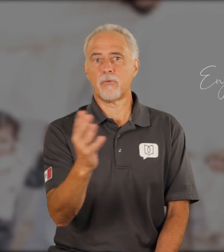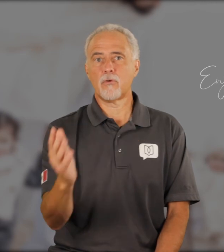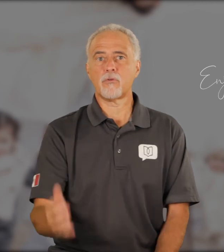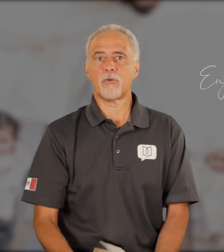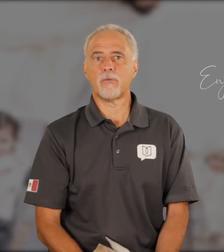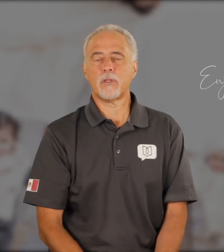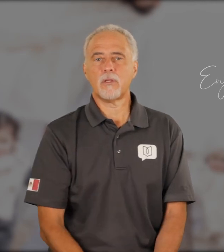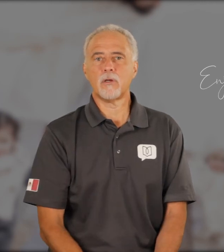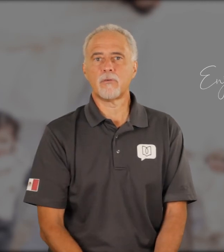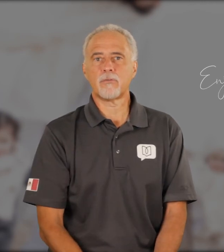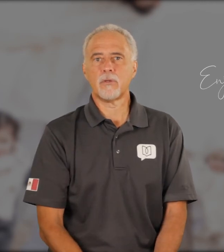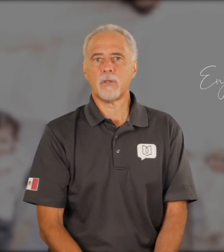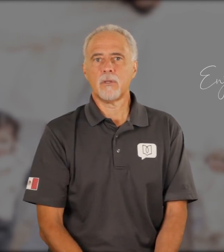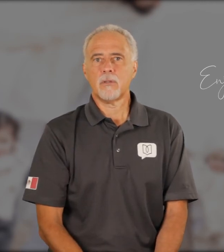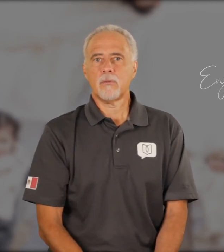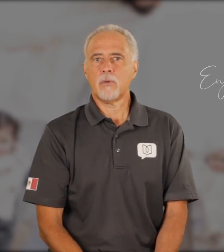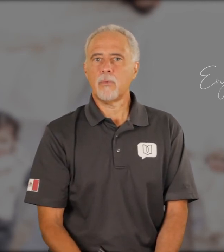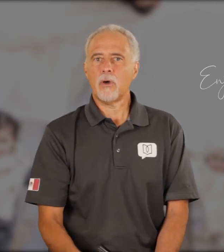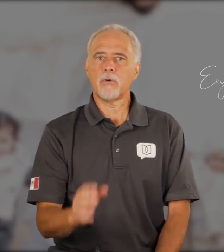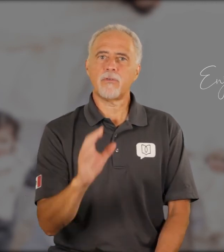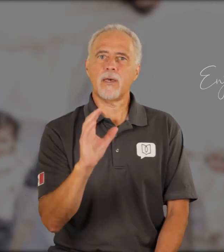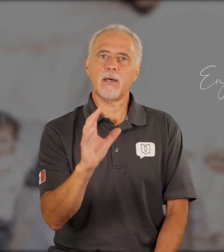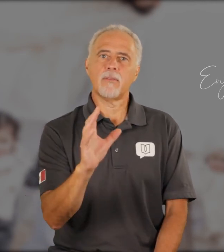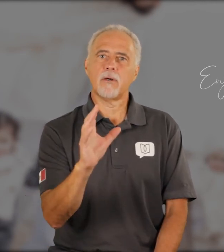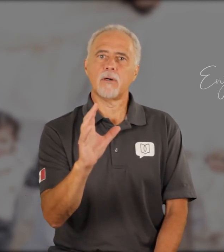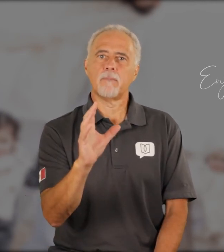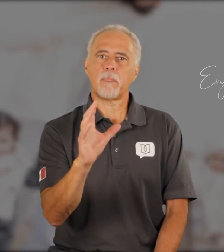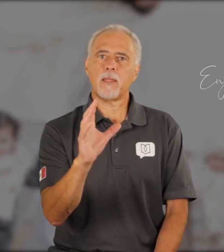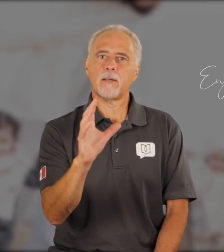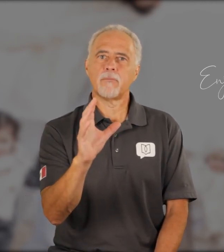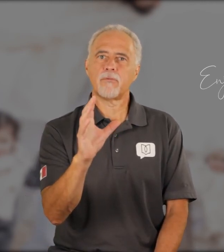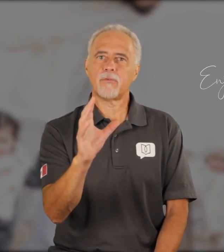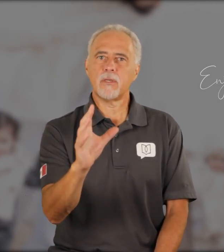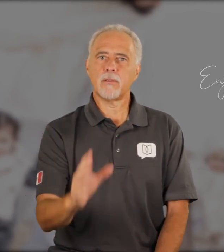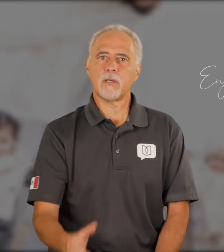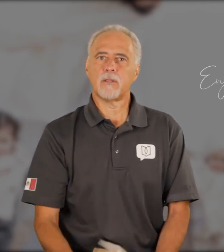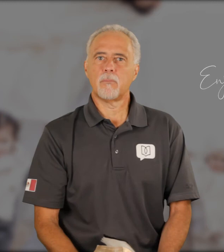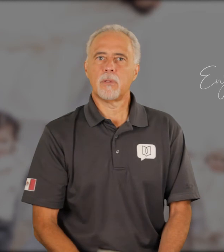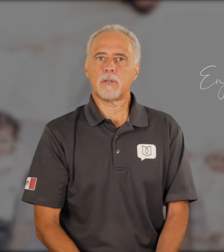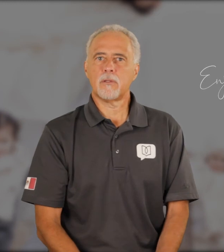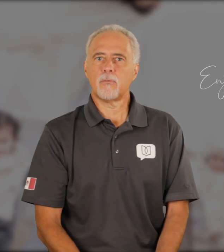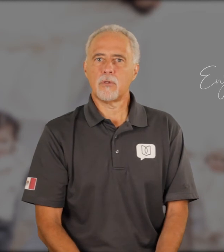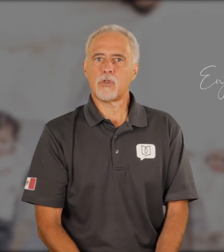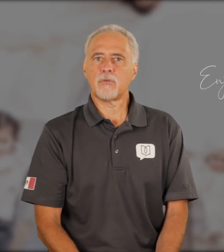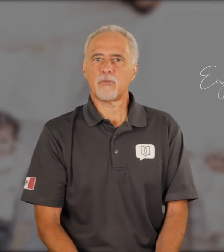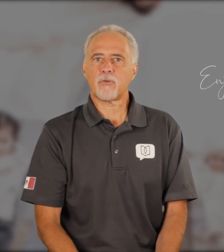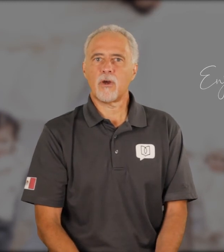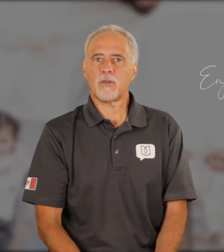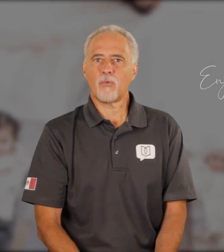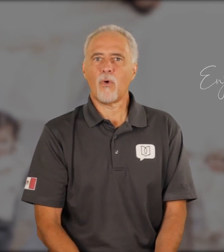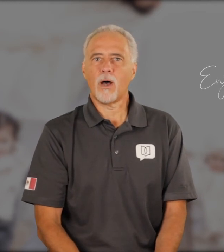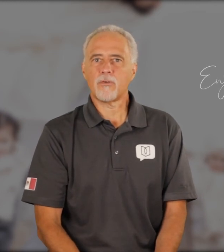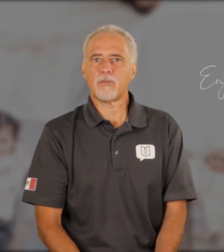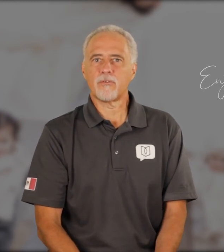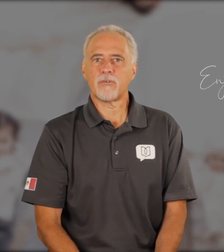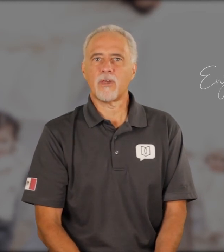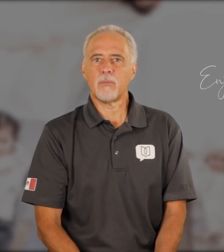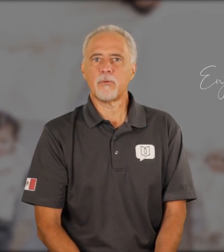versions over the years. We always had the scene that depicted when Jesus Christ washed his disciples'